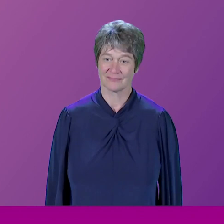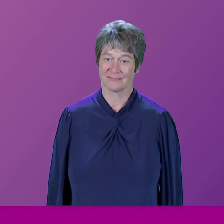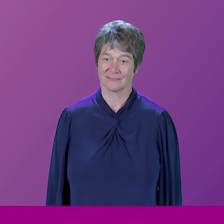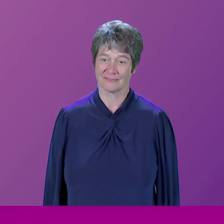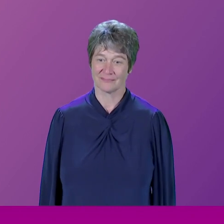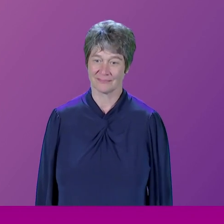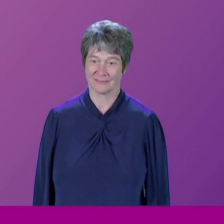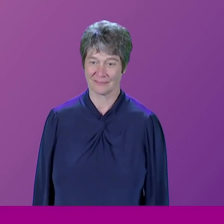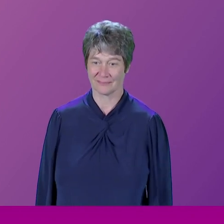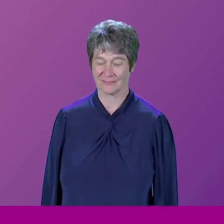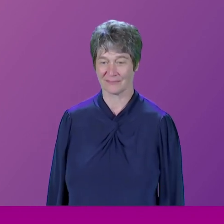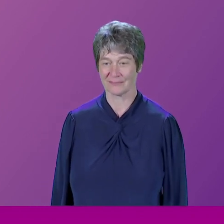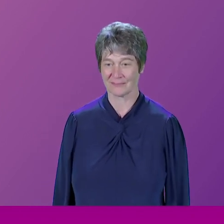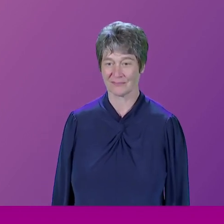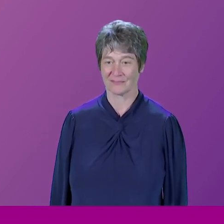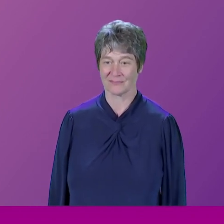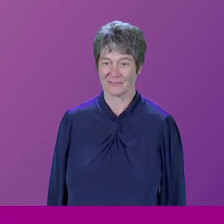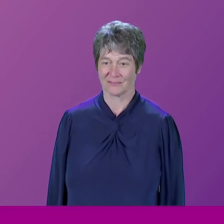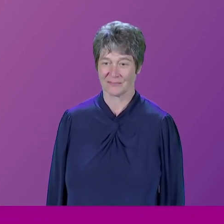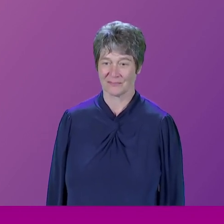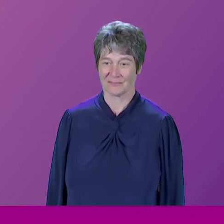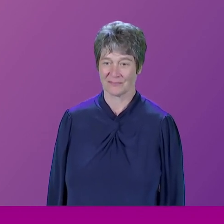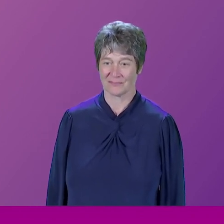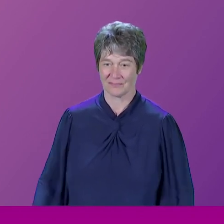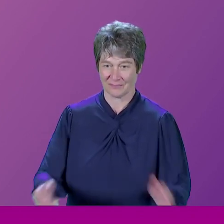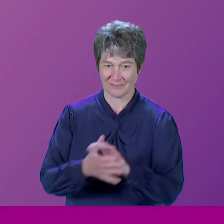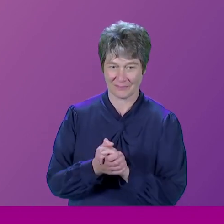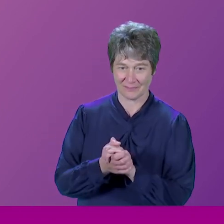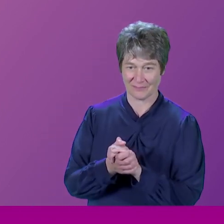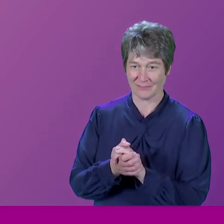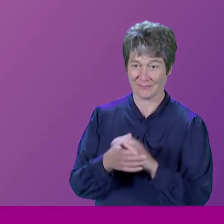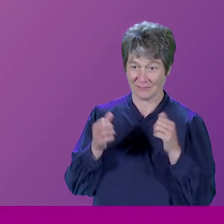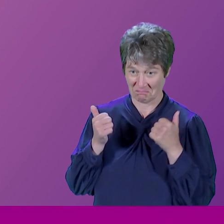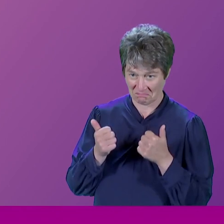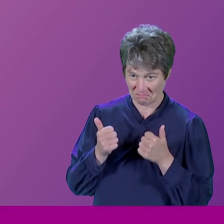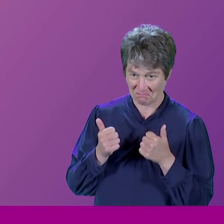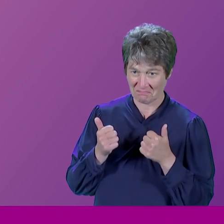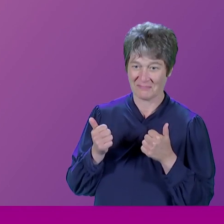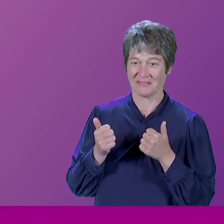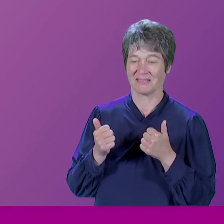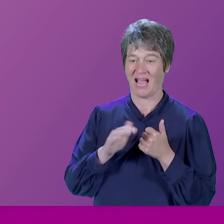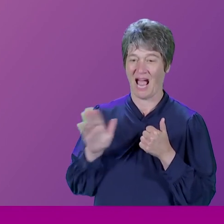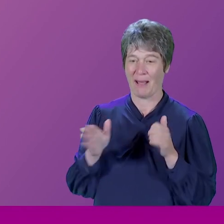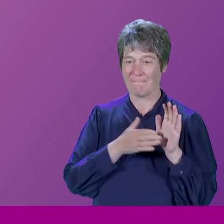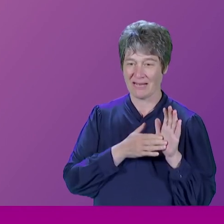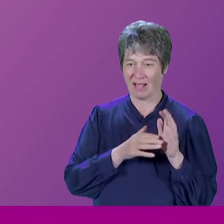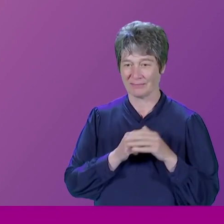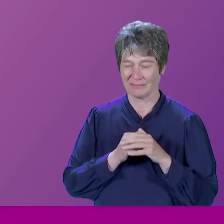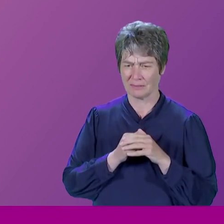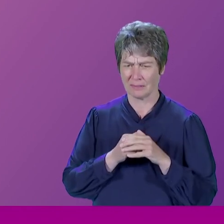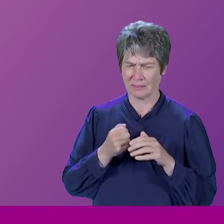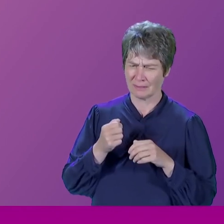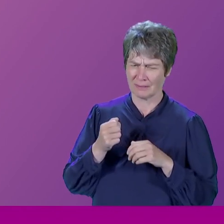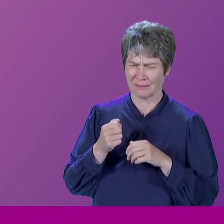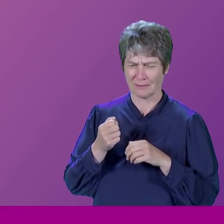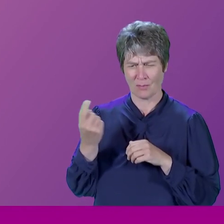I'm going to start this, Michael. I noticed in one of the railway